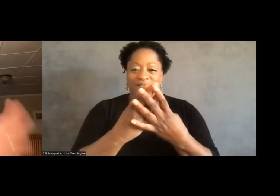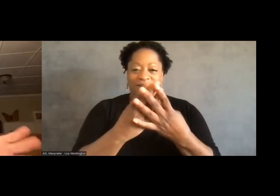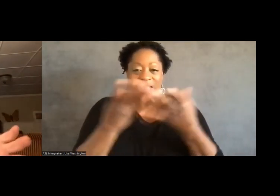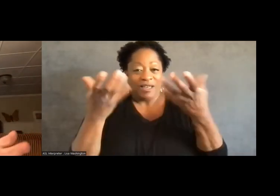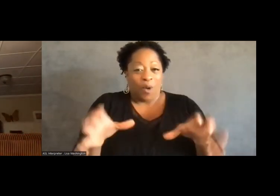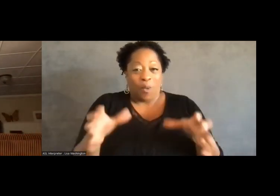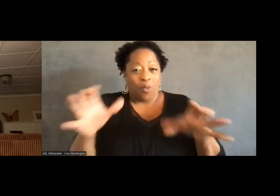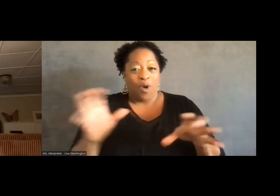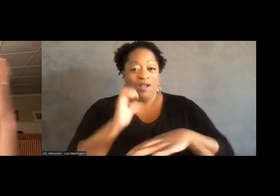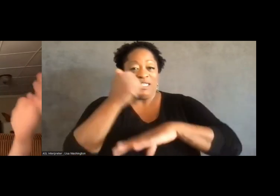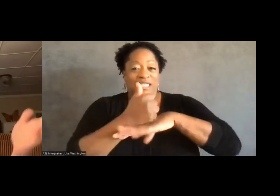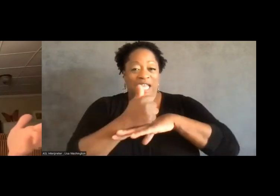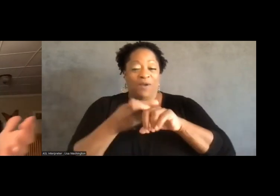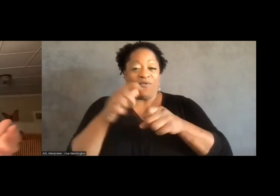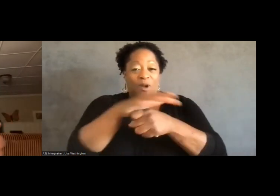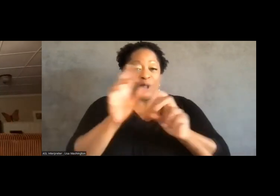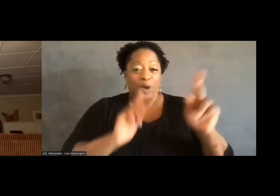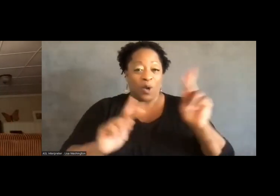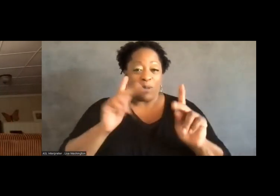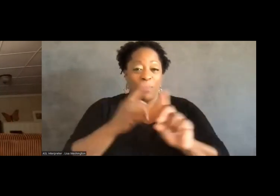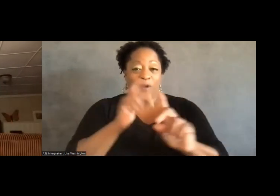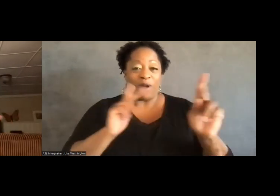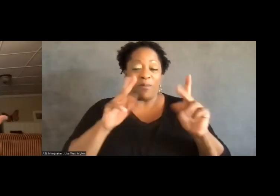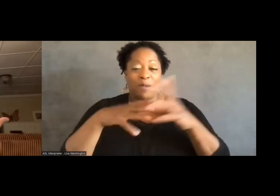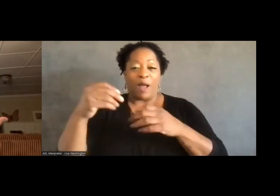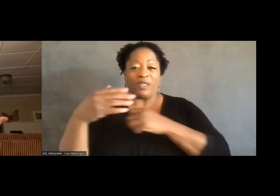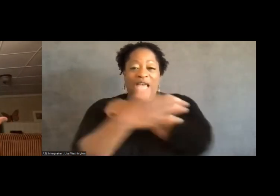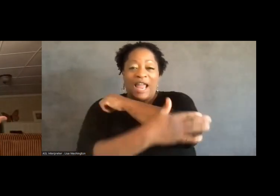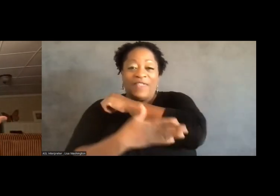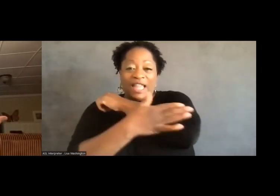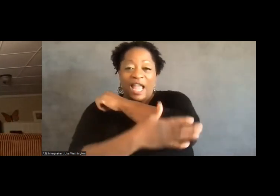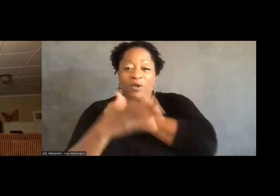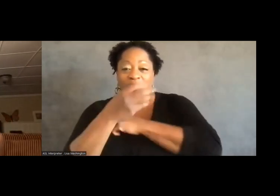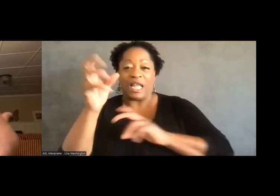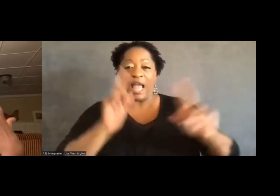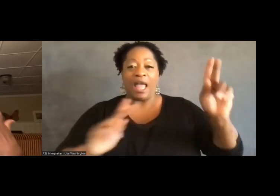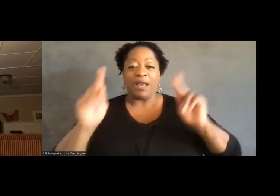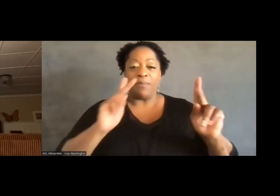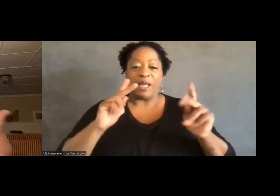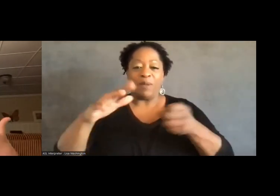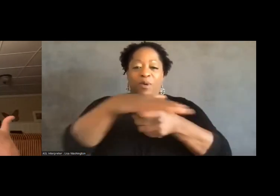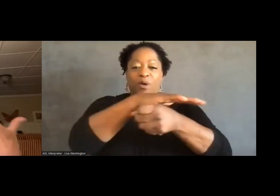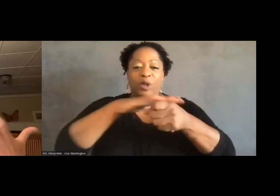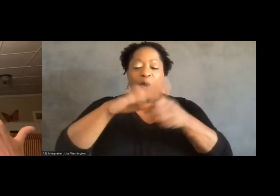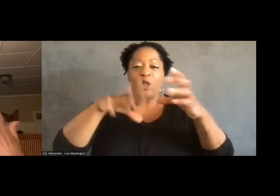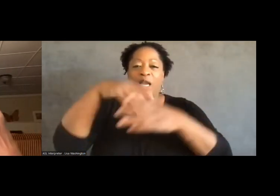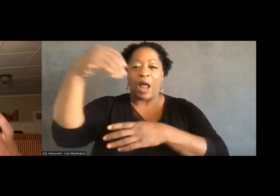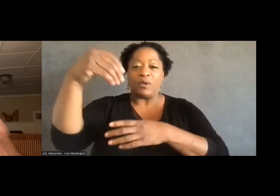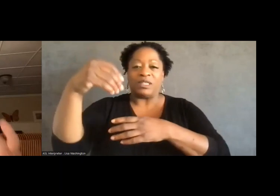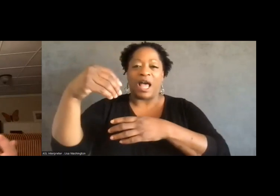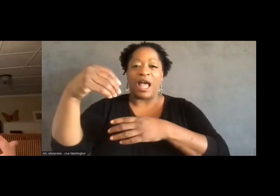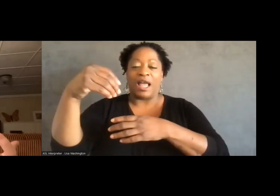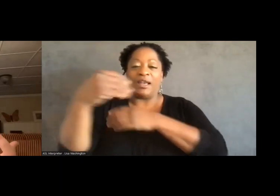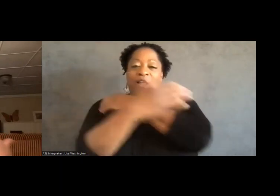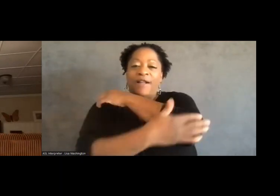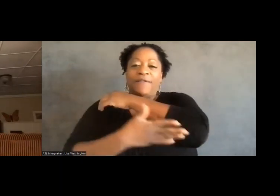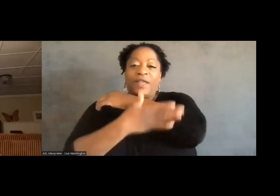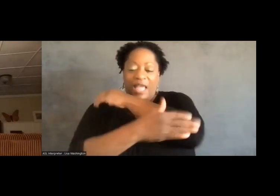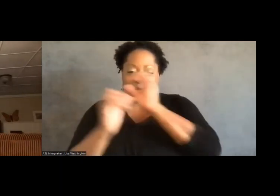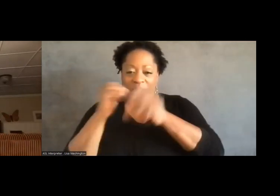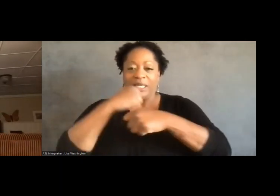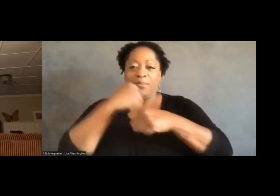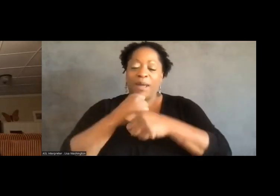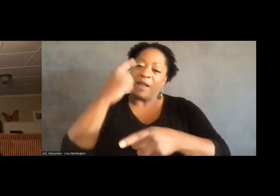from local people, from people outside the county, and people locally and outside made what I think is the correct argument